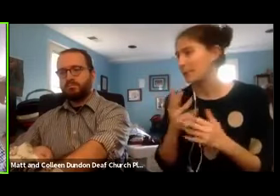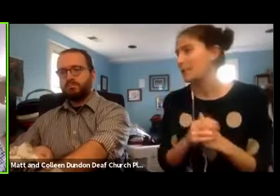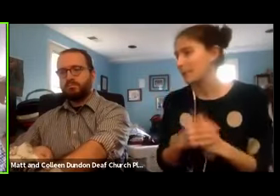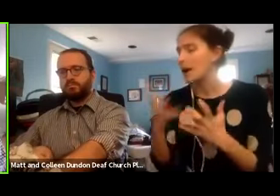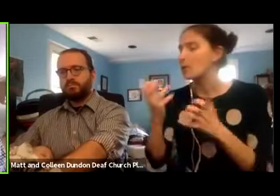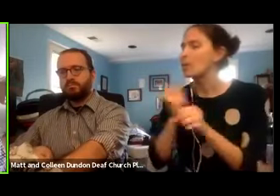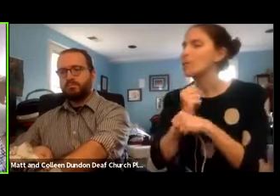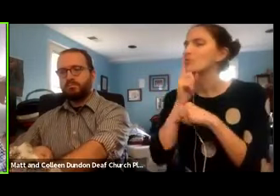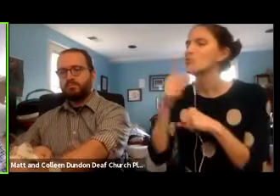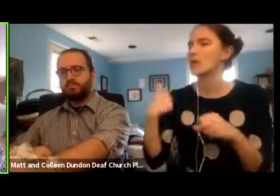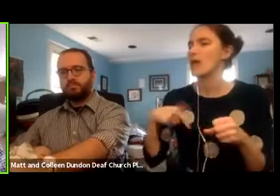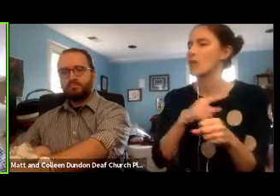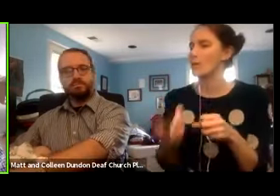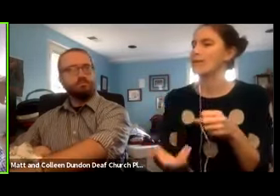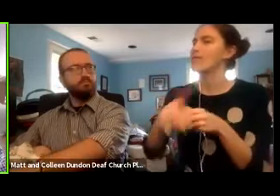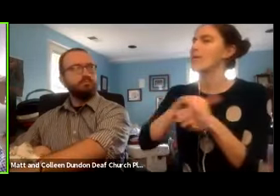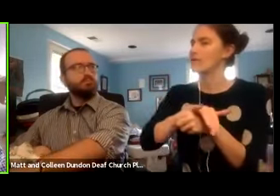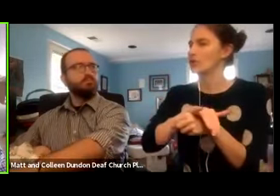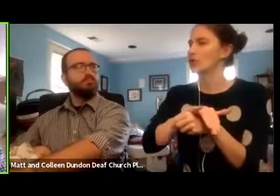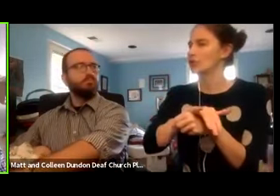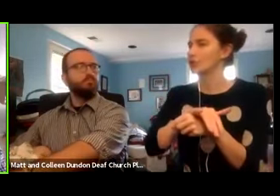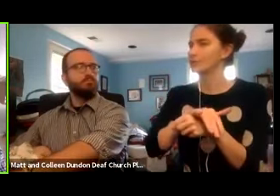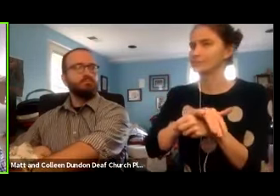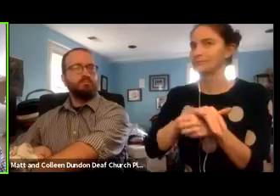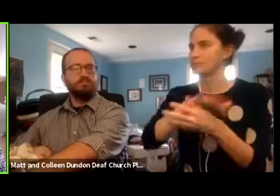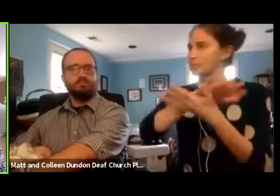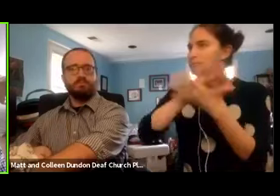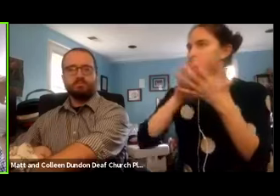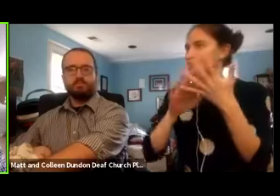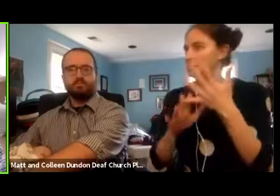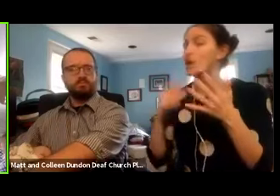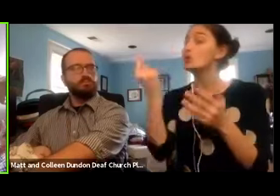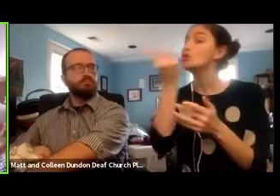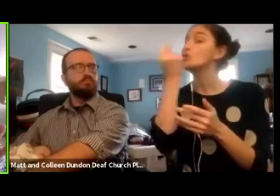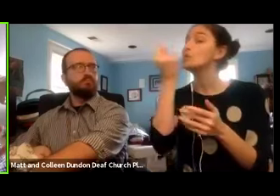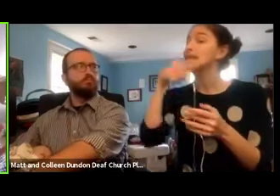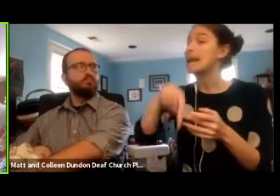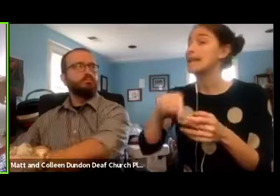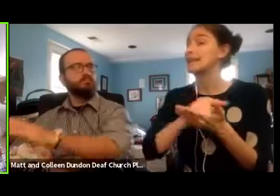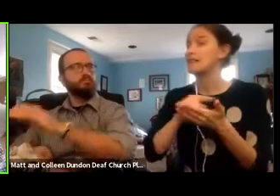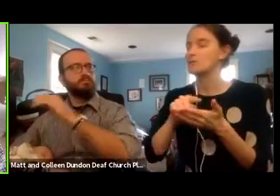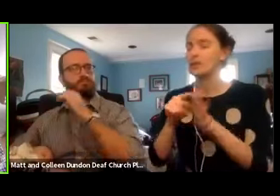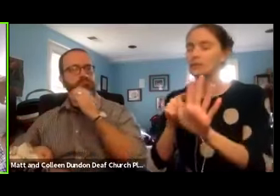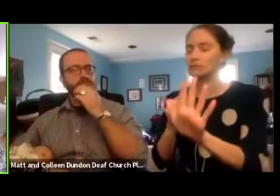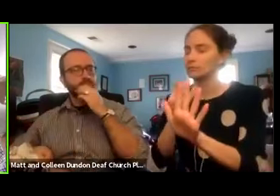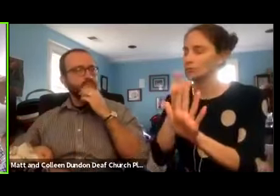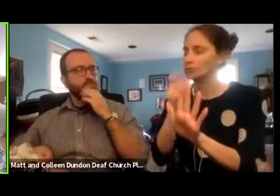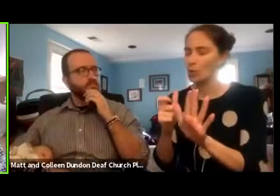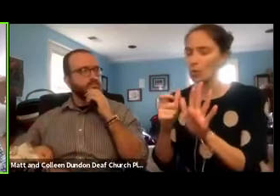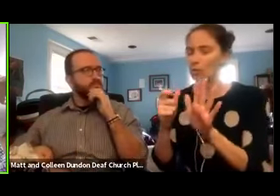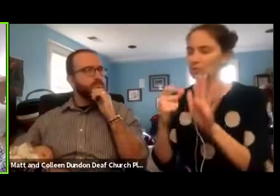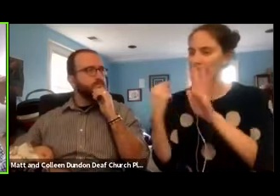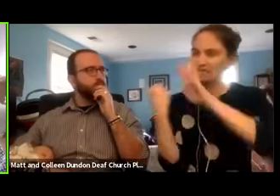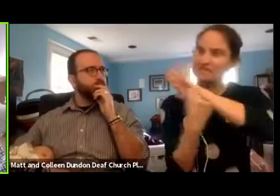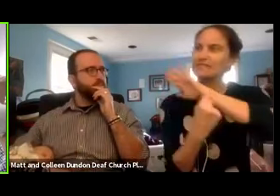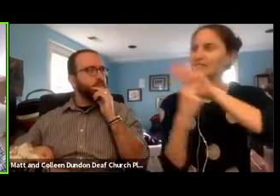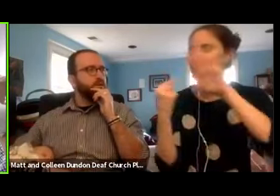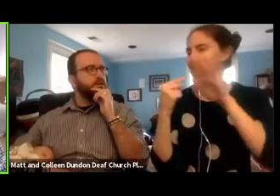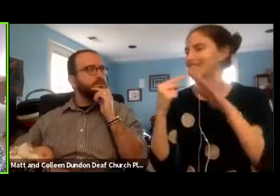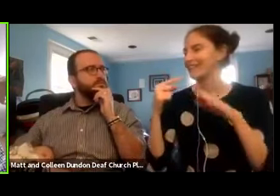we cover these. On Tuesday of this week, I believe it is, don't correct me if I'm wrong, I guess, leader, but